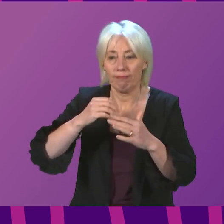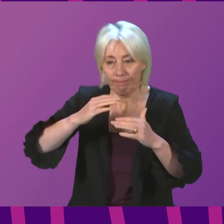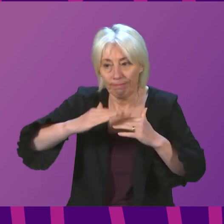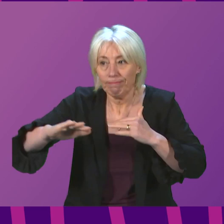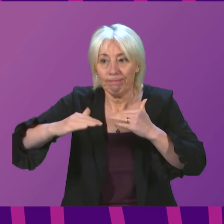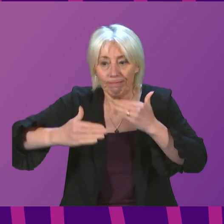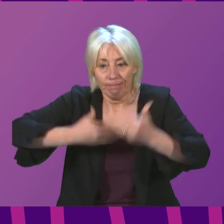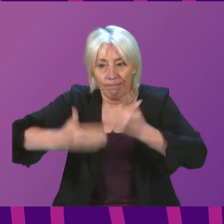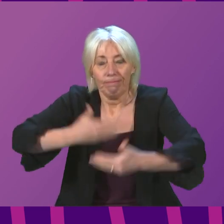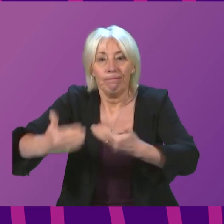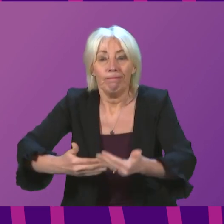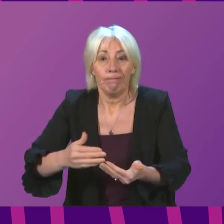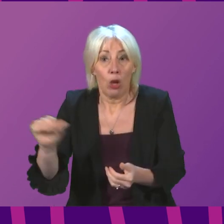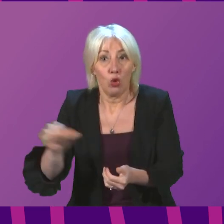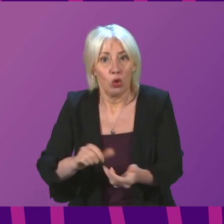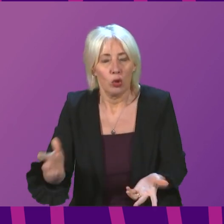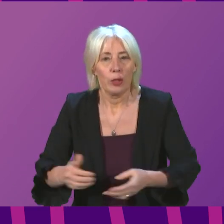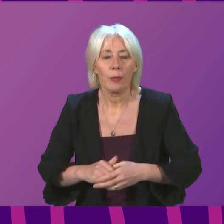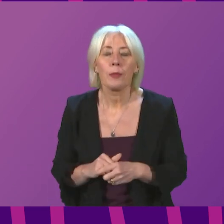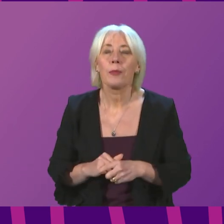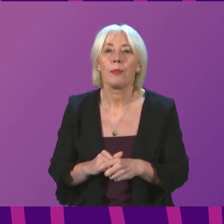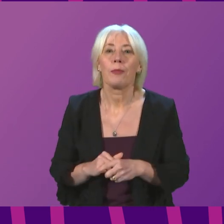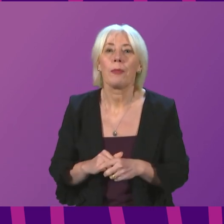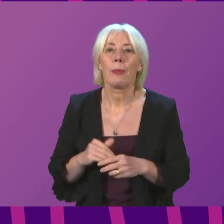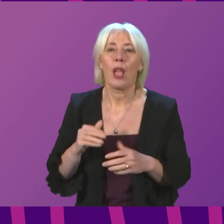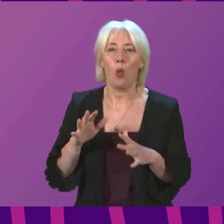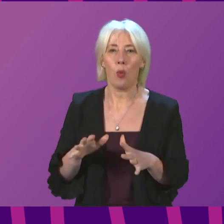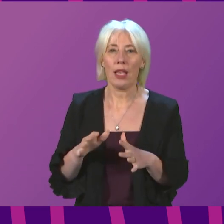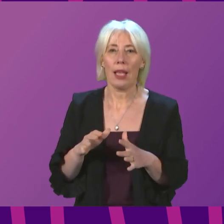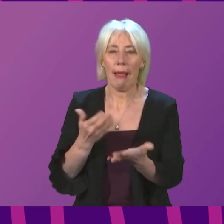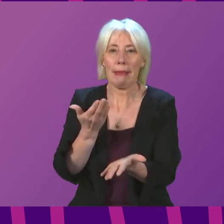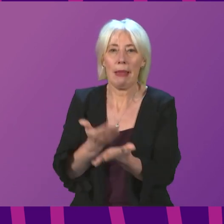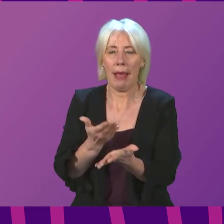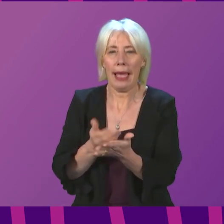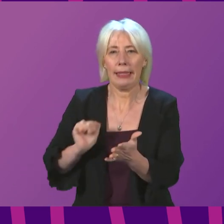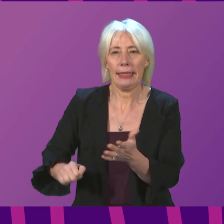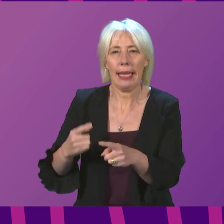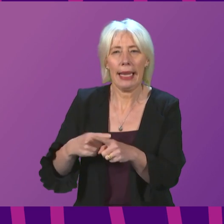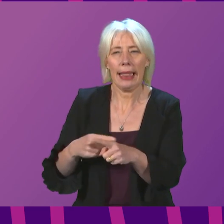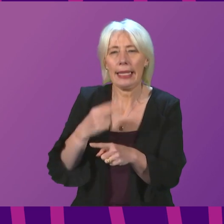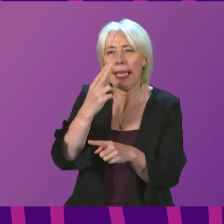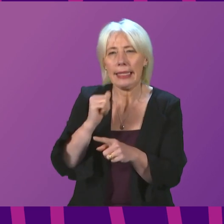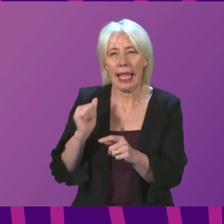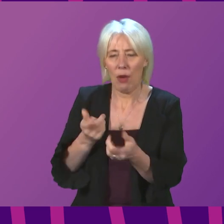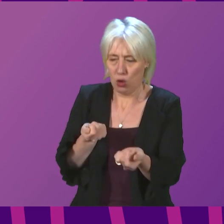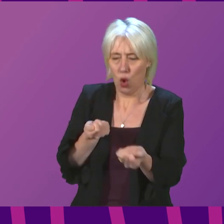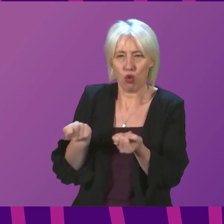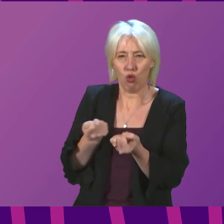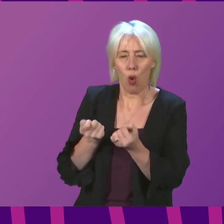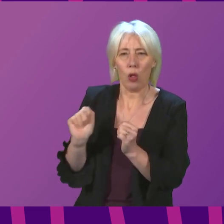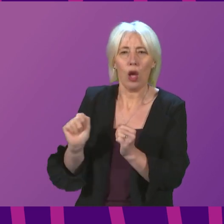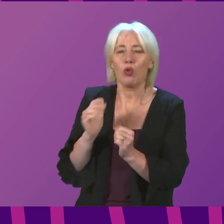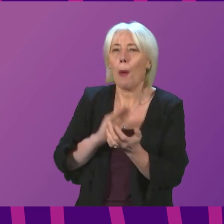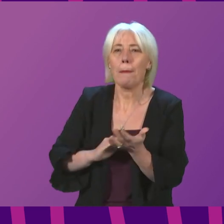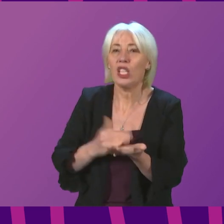need it to be. There were steps taken to constrain demand in England last night, which I understand means that there are no